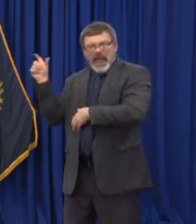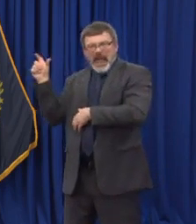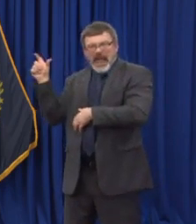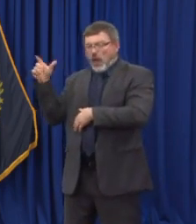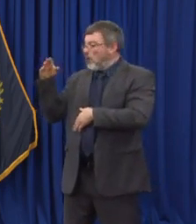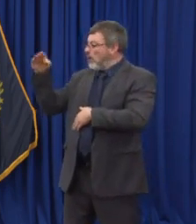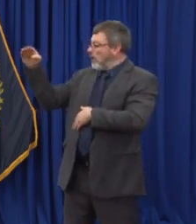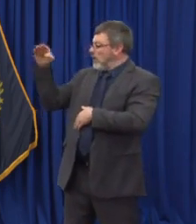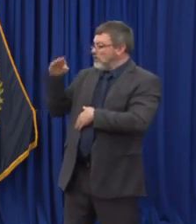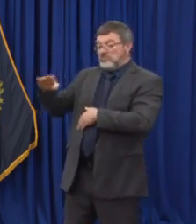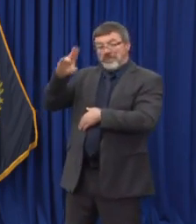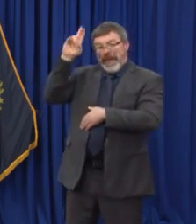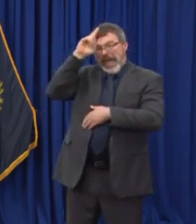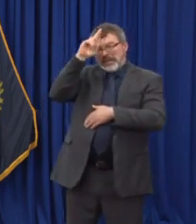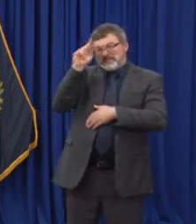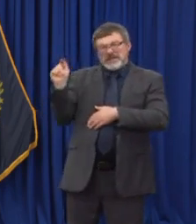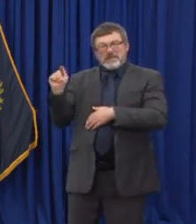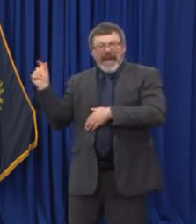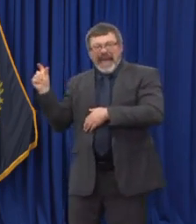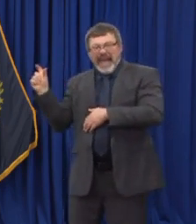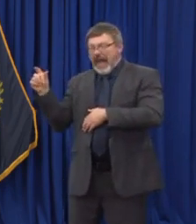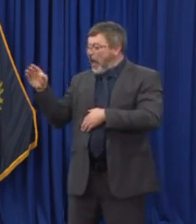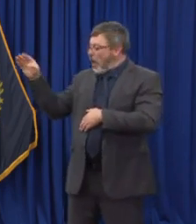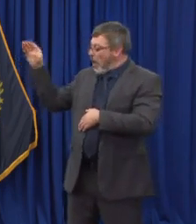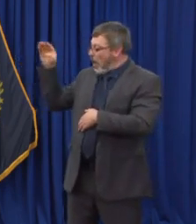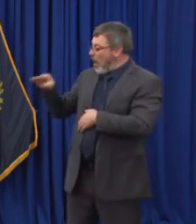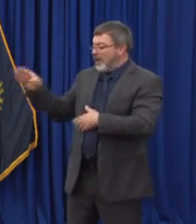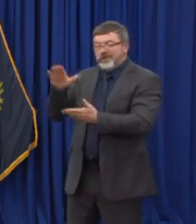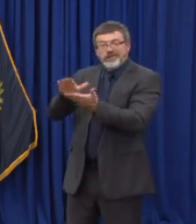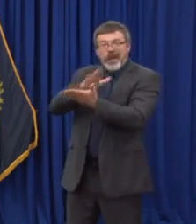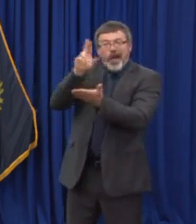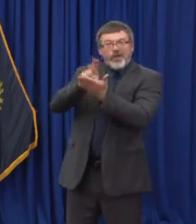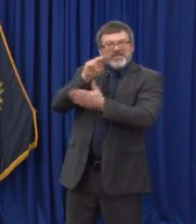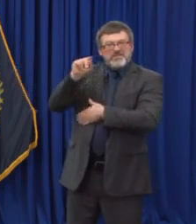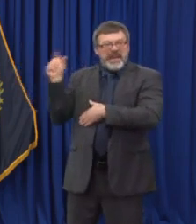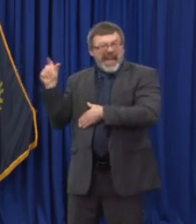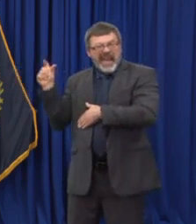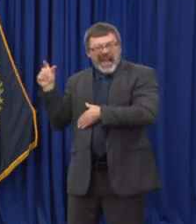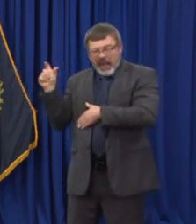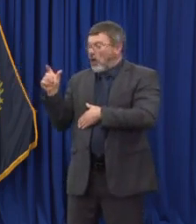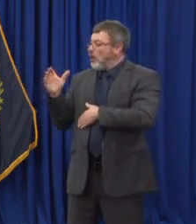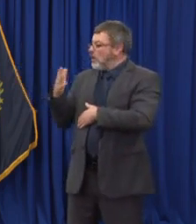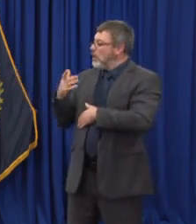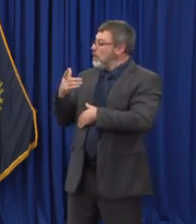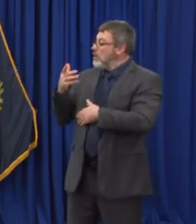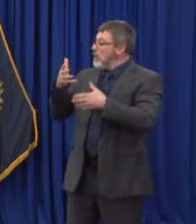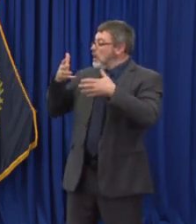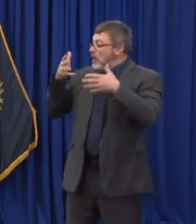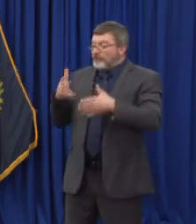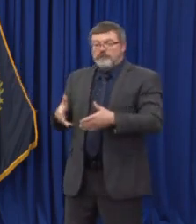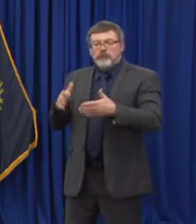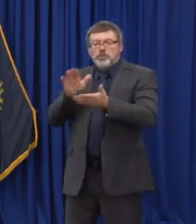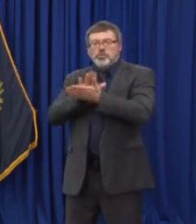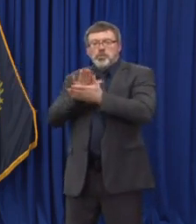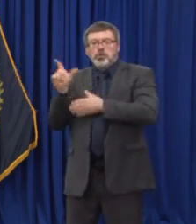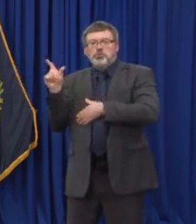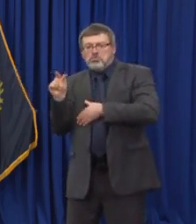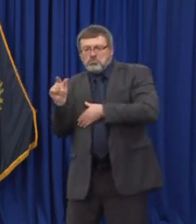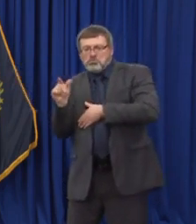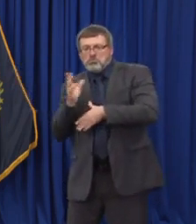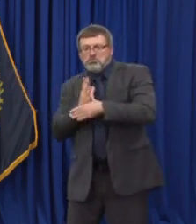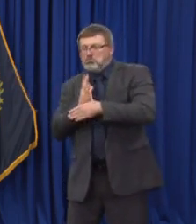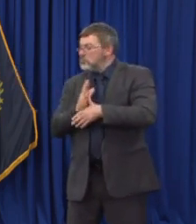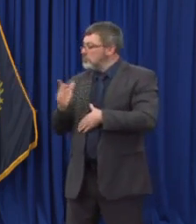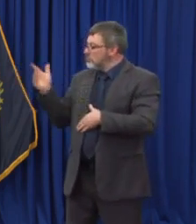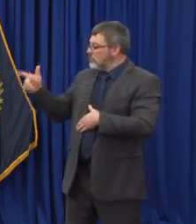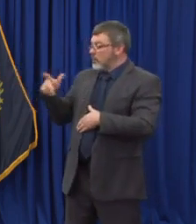that correctional facilities in child care centers have had relatively few cases. Despite this increasing number of infections identified